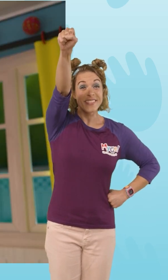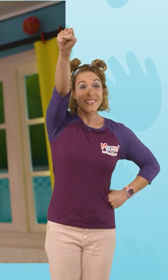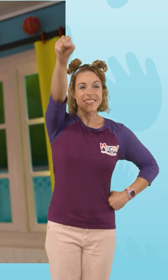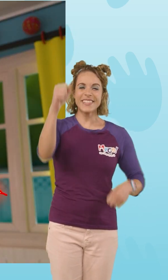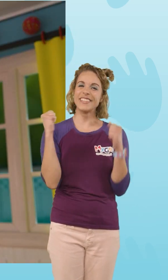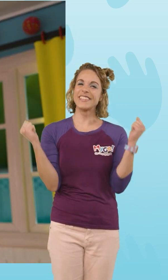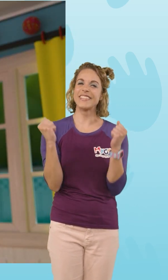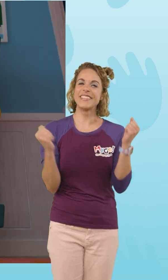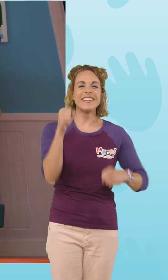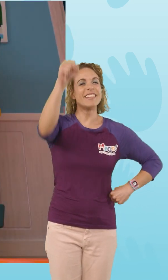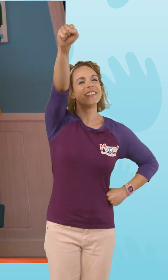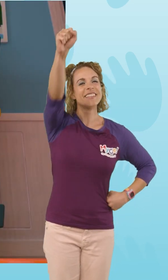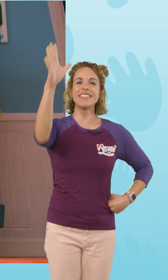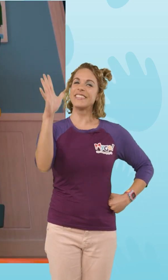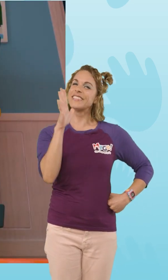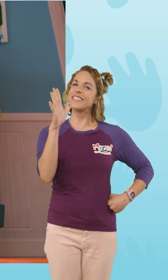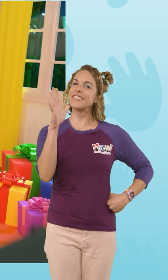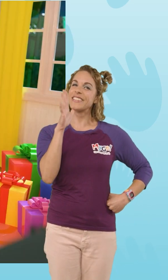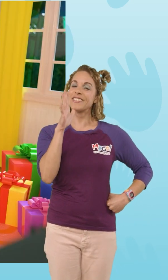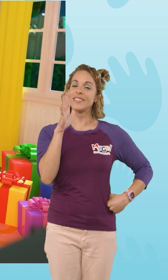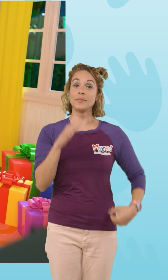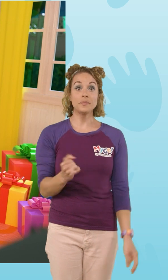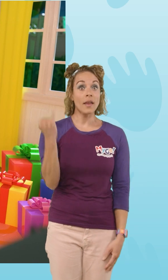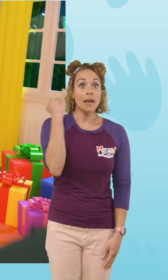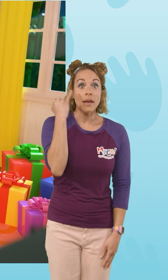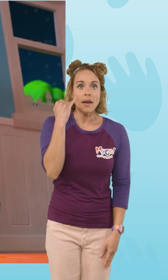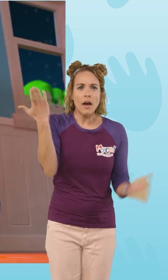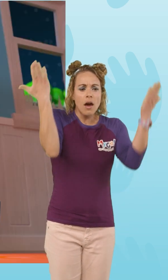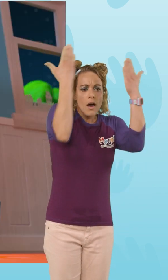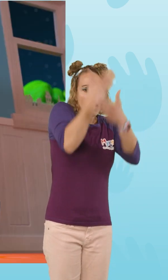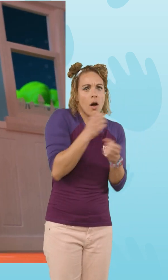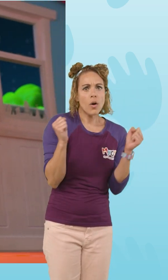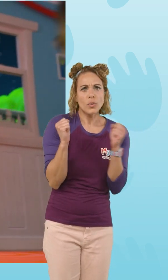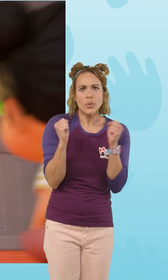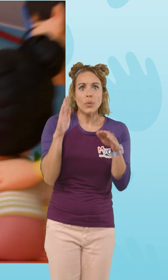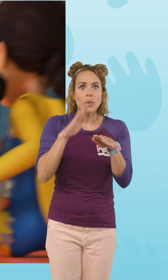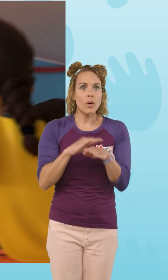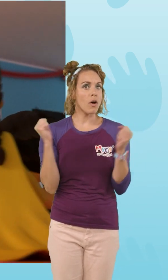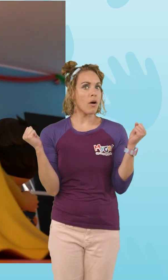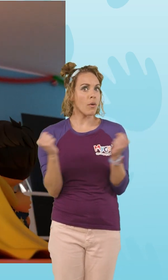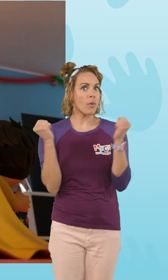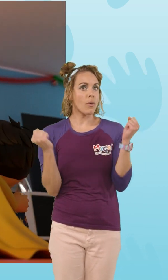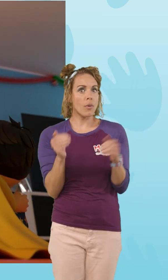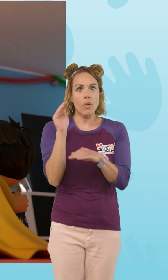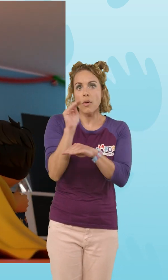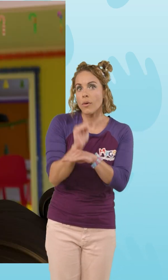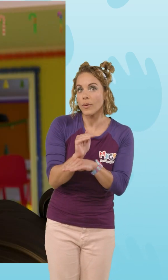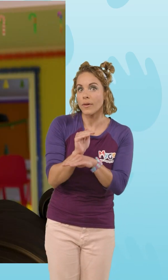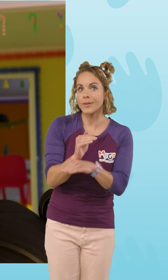superhero winter super mum If it's dark and chilly on a winter's night